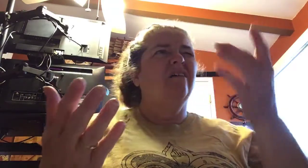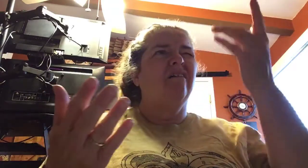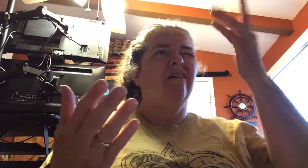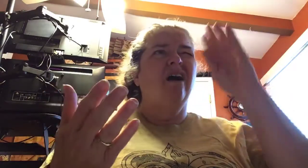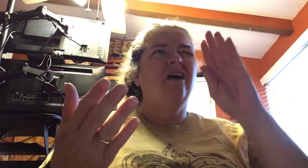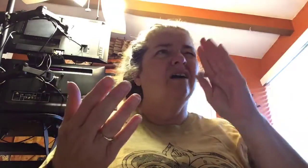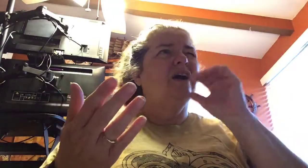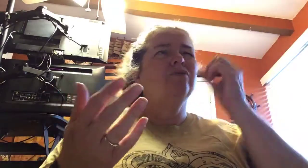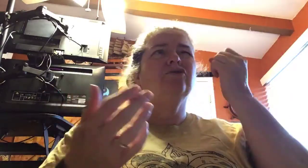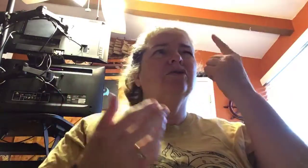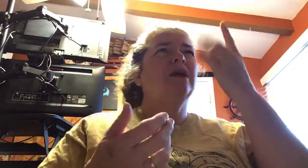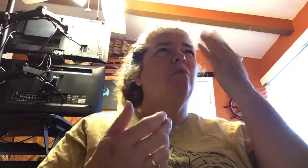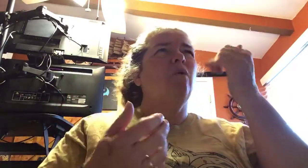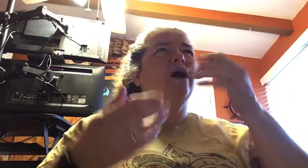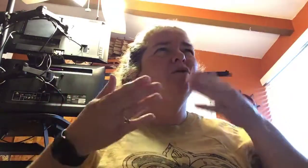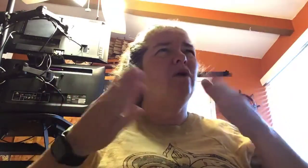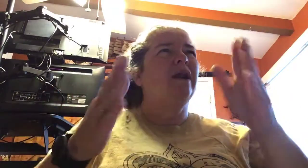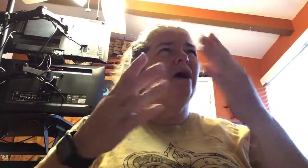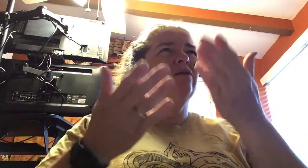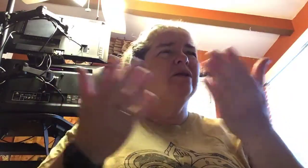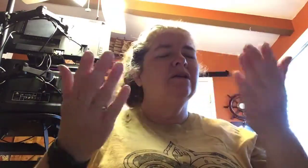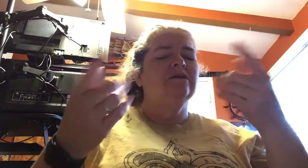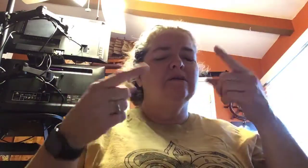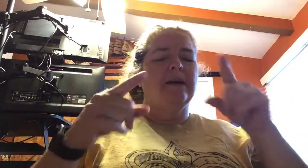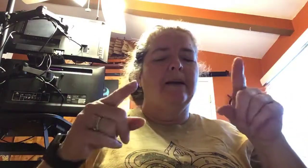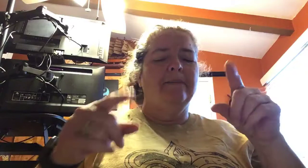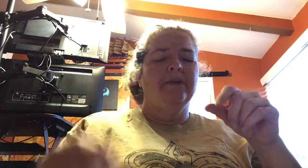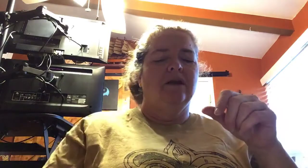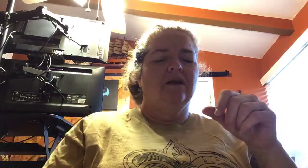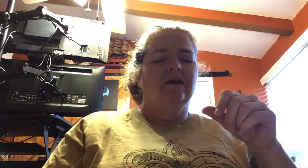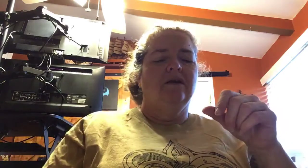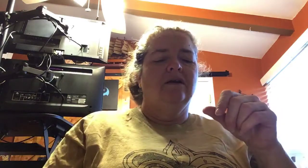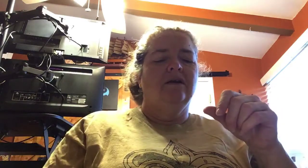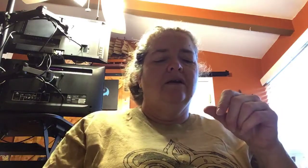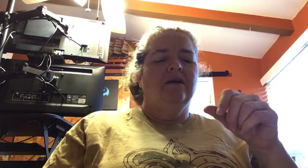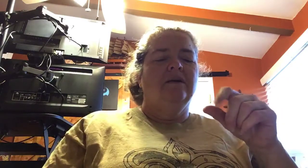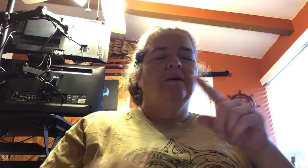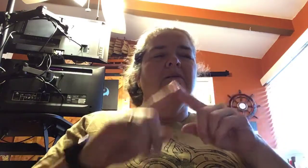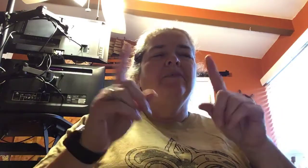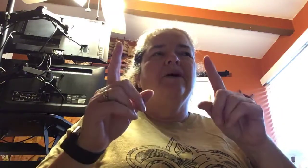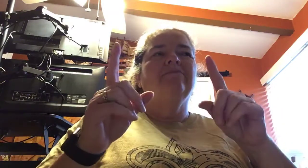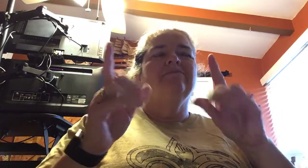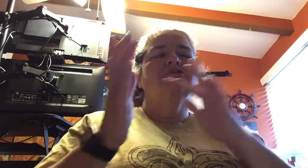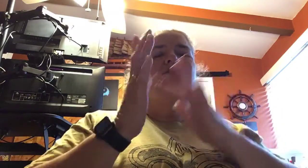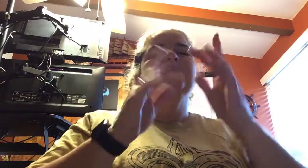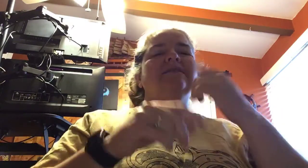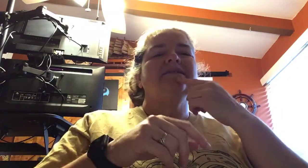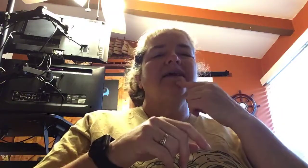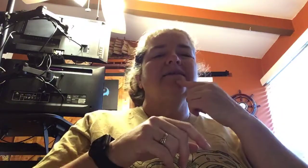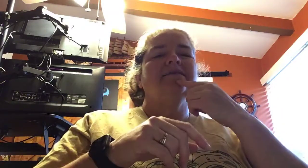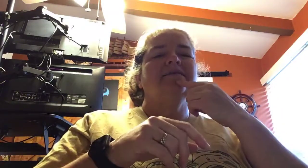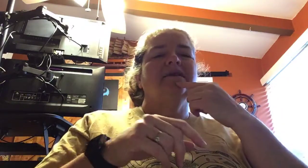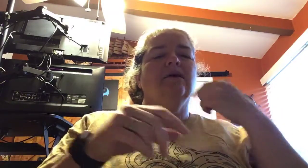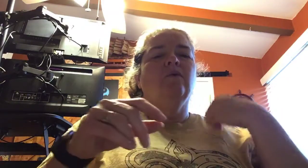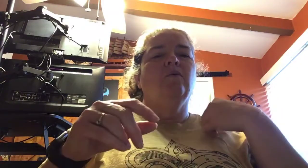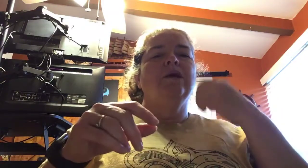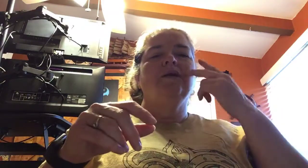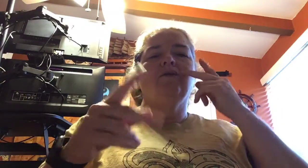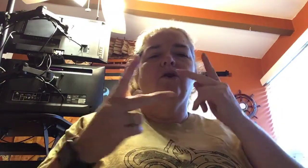God, I don't understand why you're allowed to happen. But Jesus says we need to